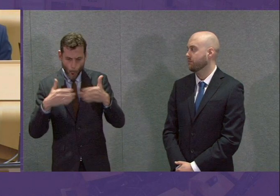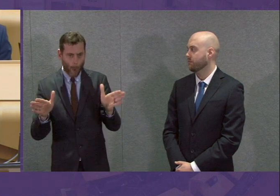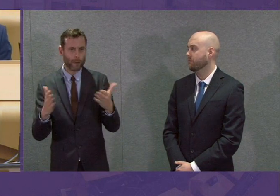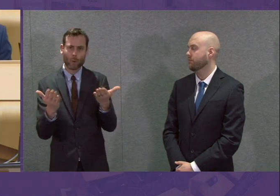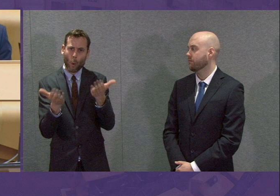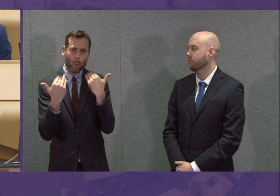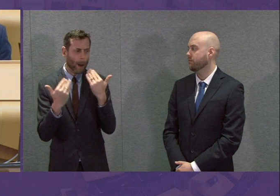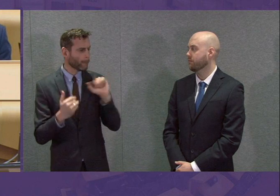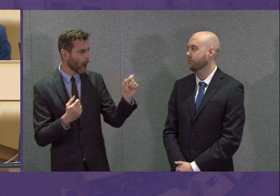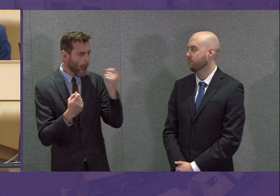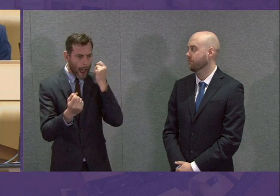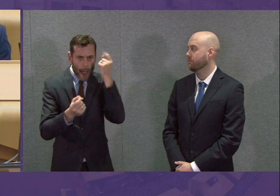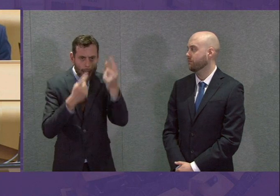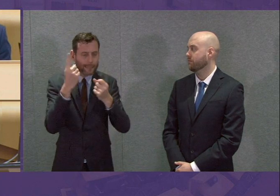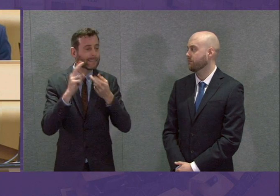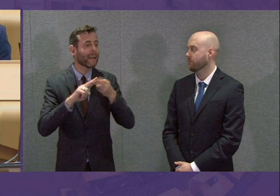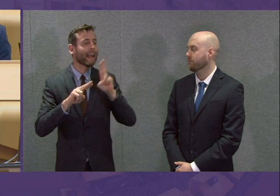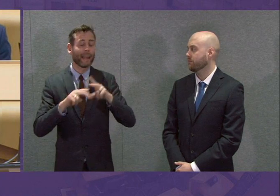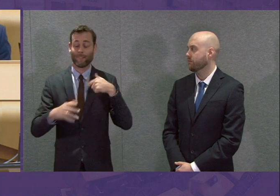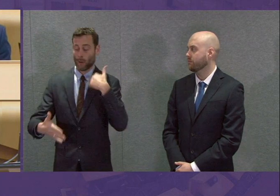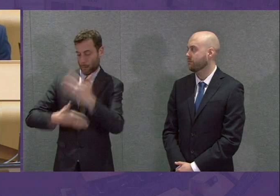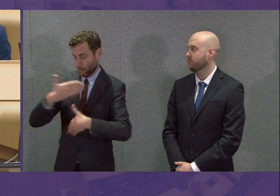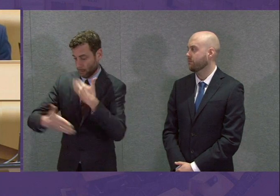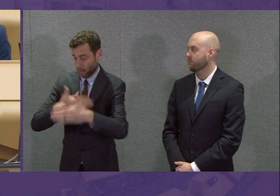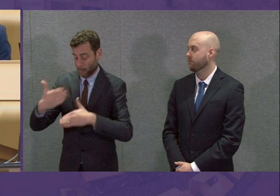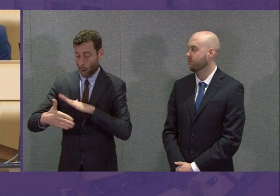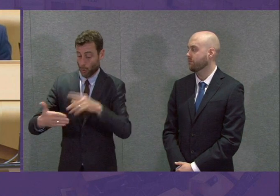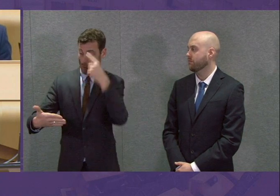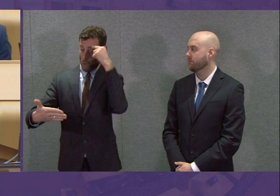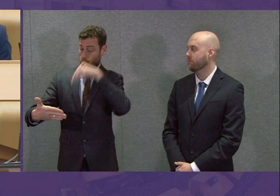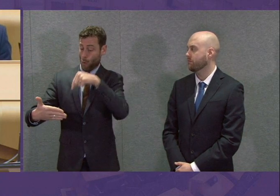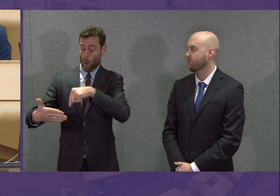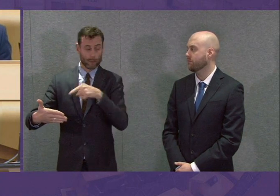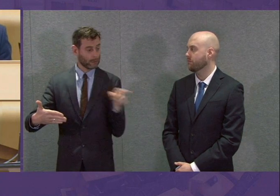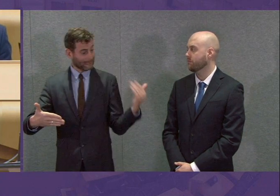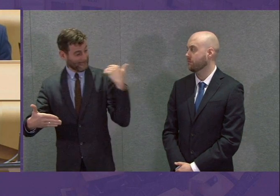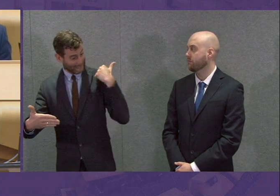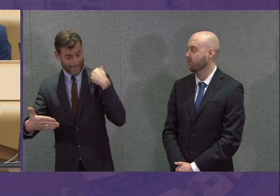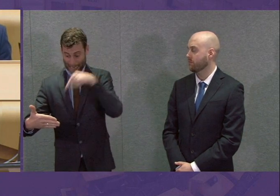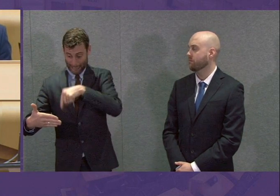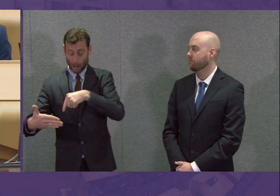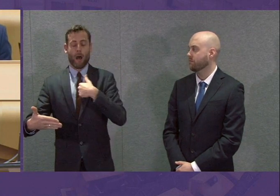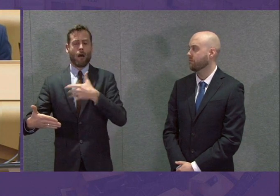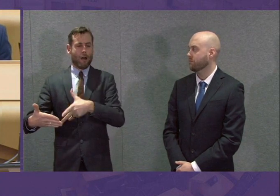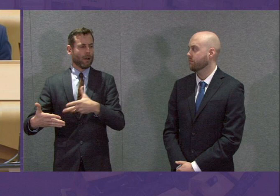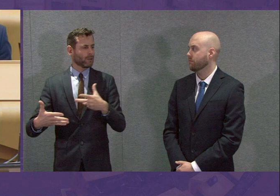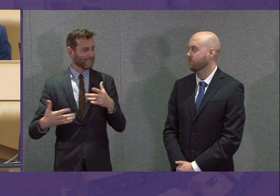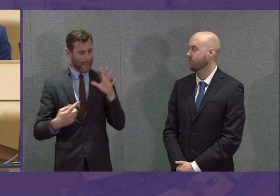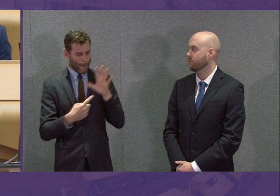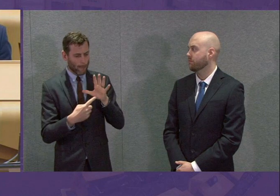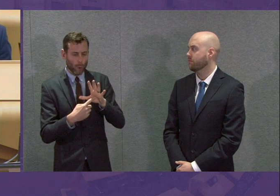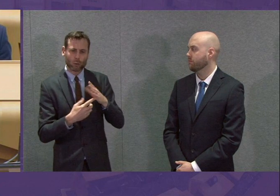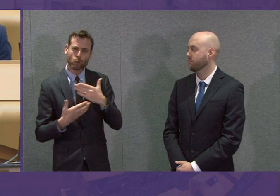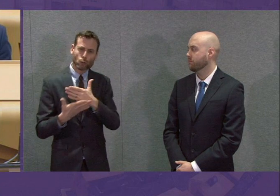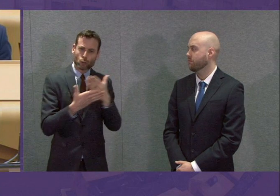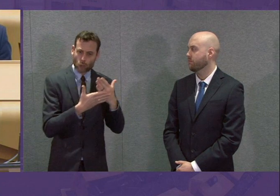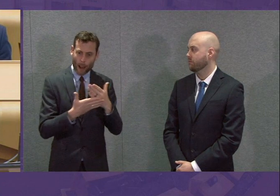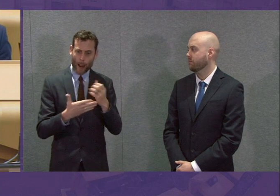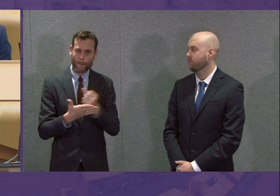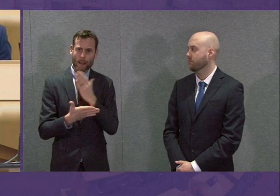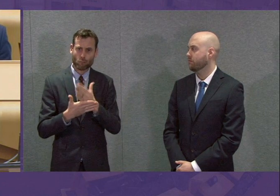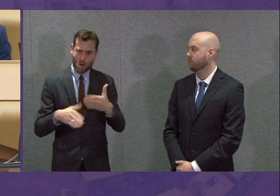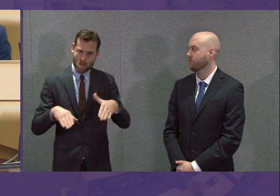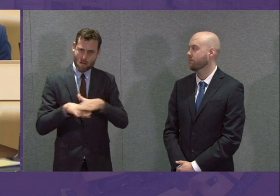you're hearing, if you think there's things we're not thinking of or not doing as well as we should, please tell us it's in everybody's interest that you do so that we can make sure we're doing